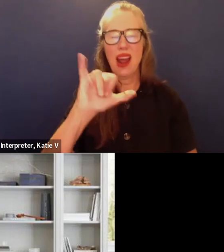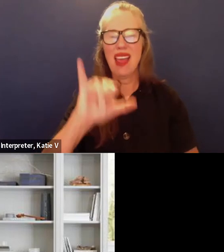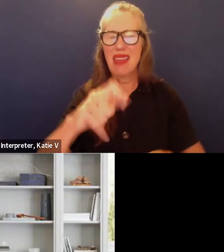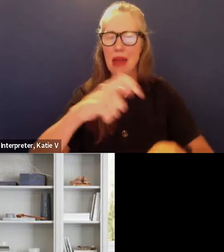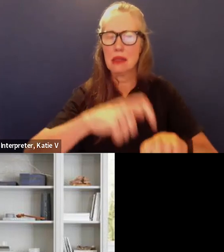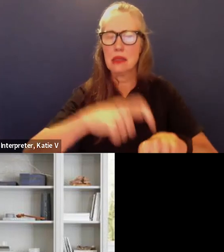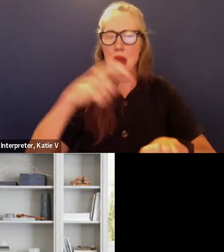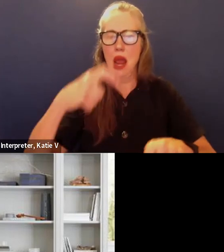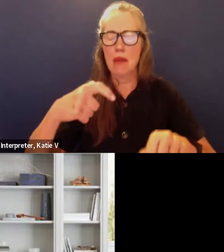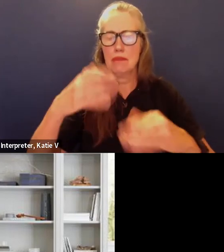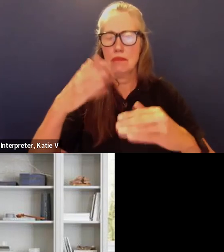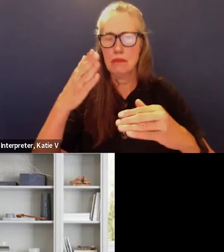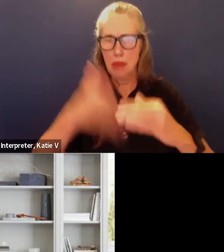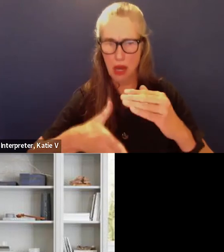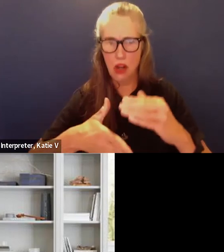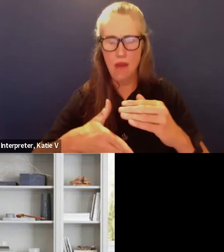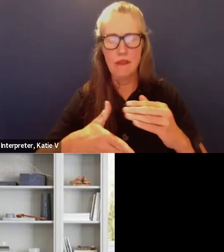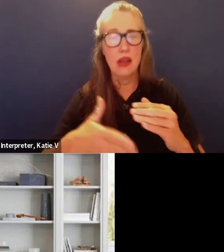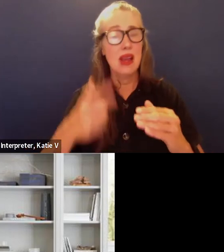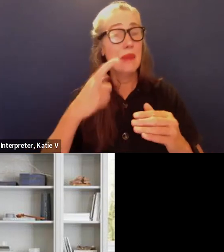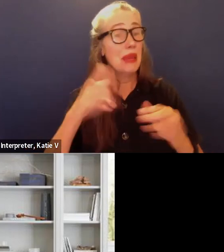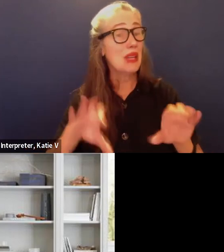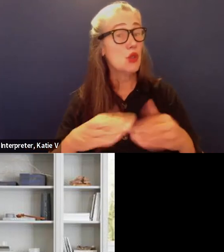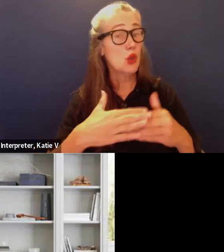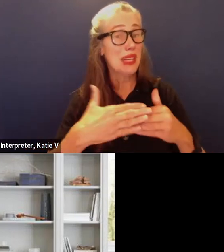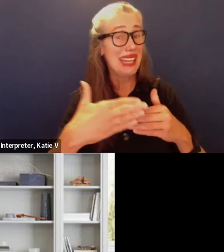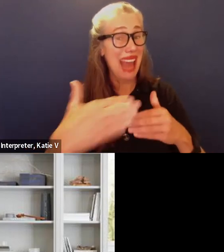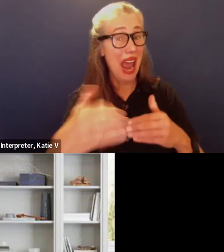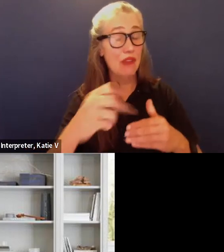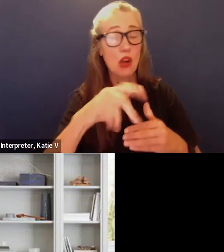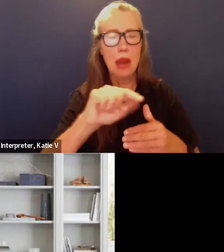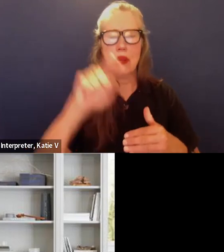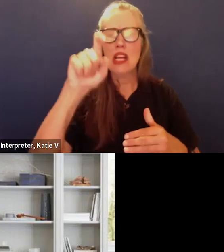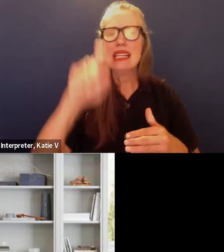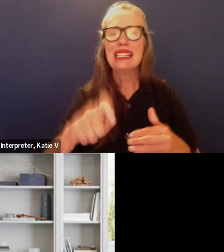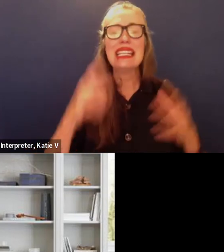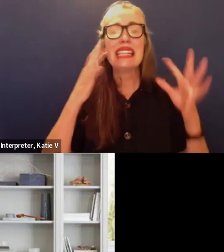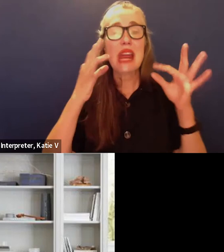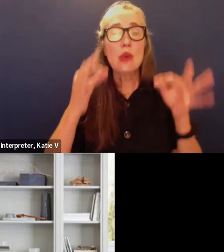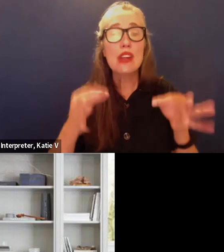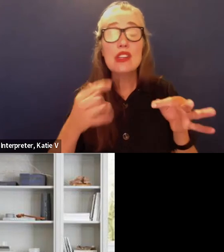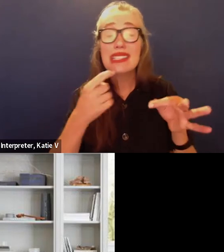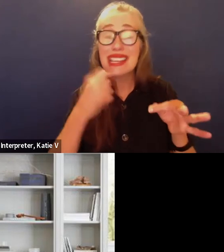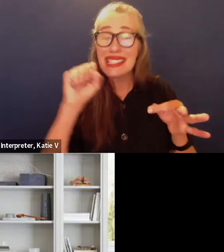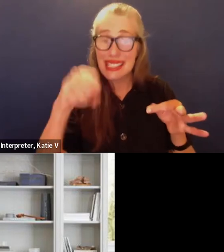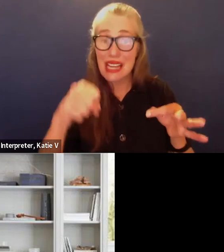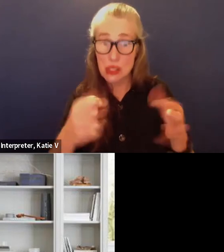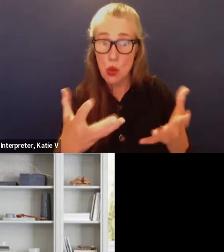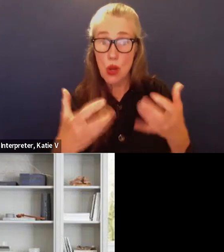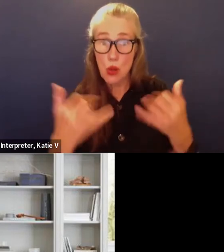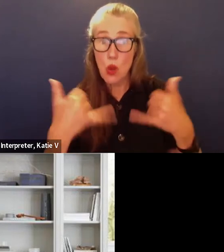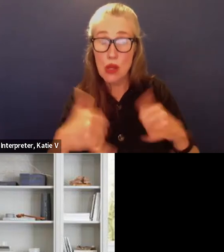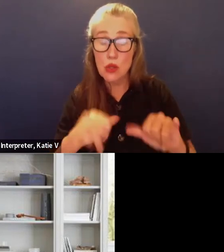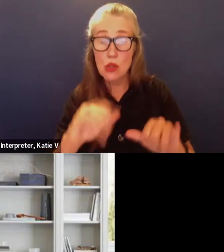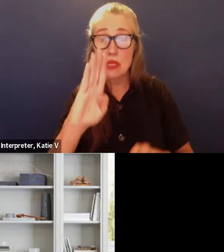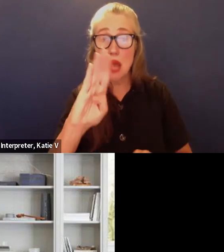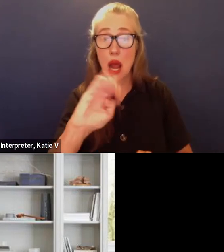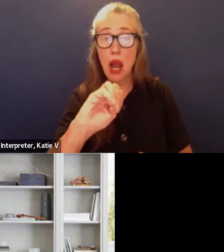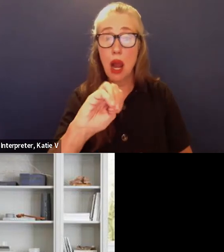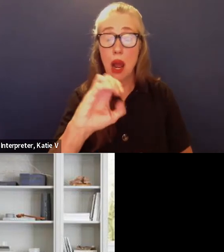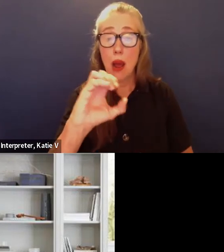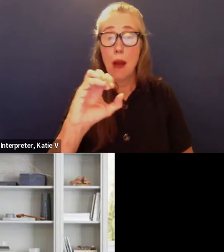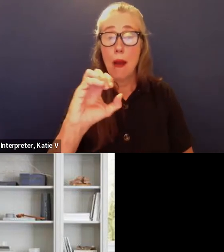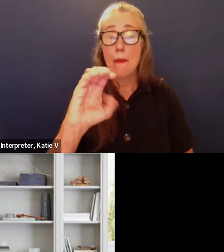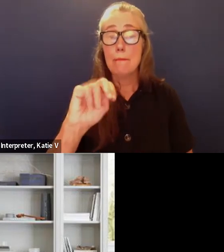april we have to have a resolution that says that we yes indeed do want to sell bonds and the the county